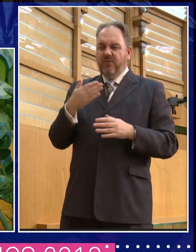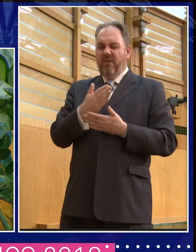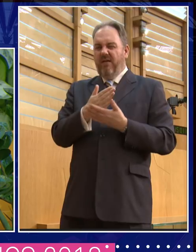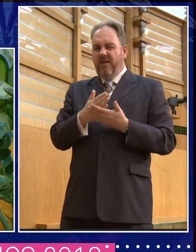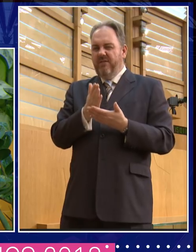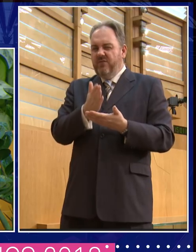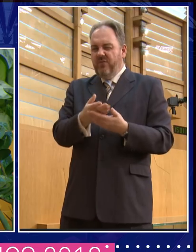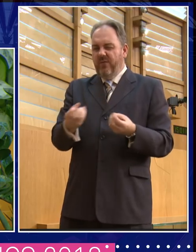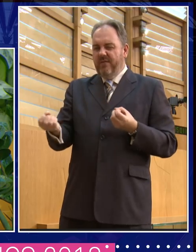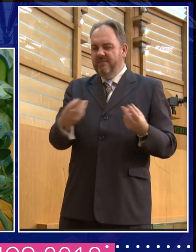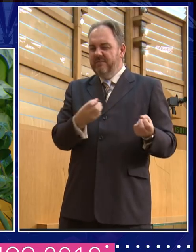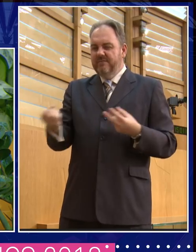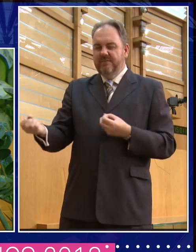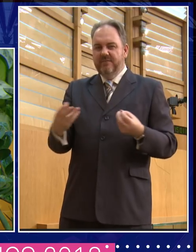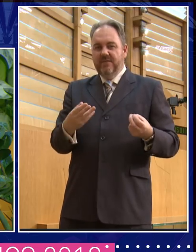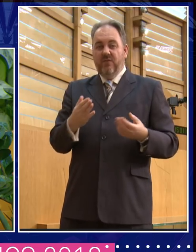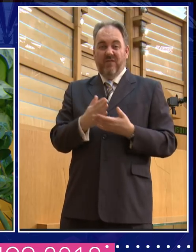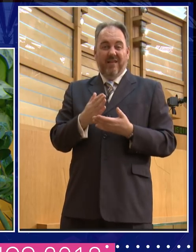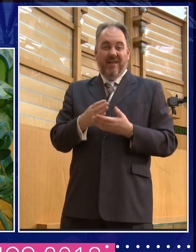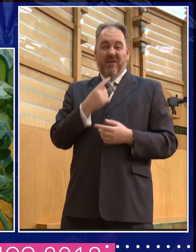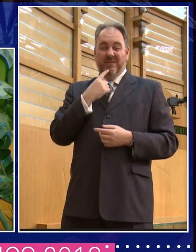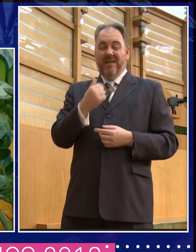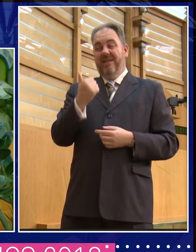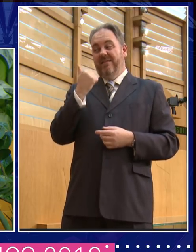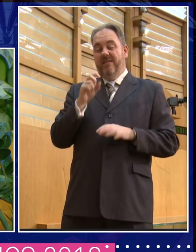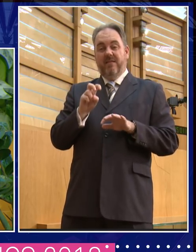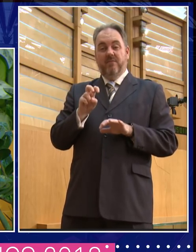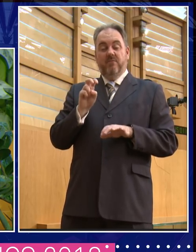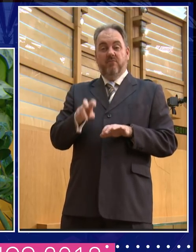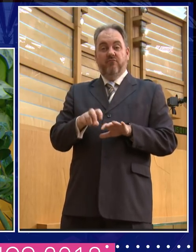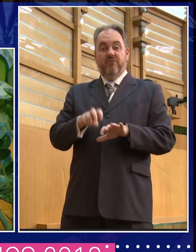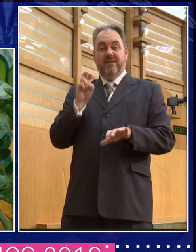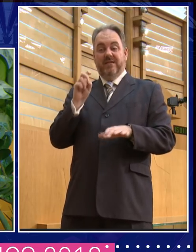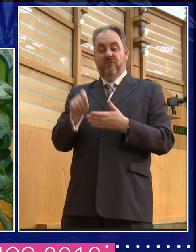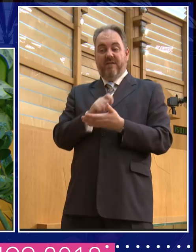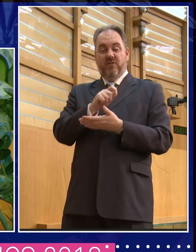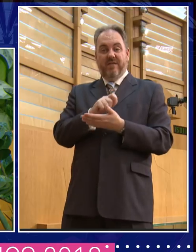real democratic tragedy in the Brexit referendum, it was that